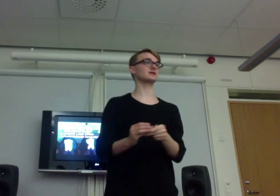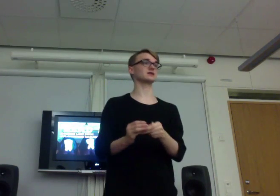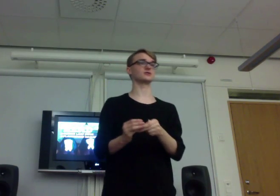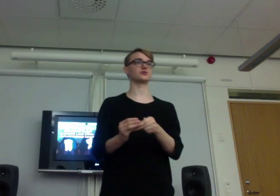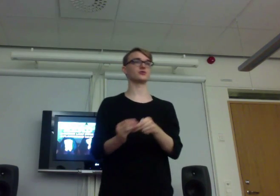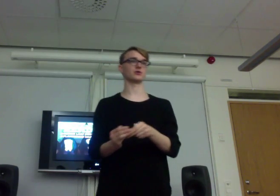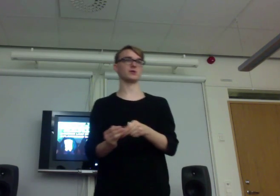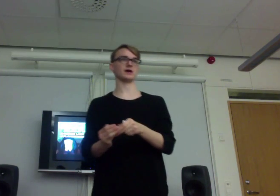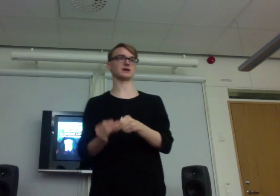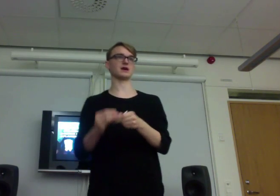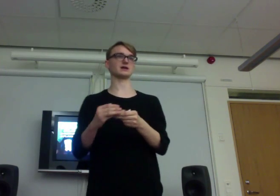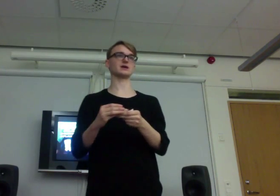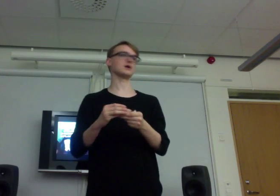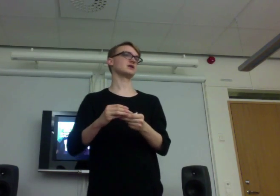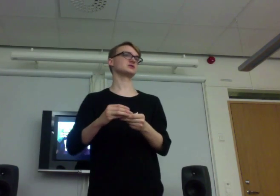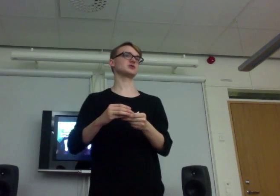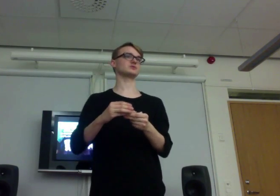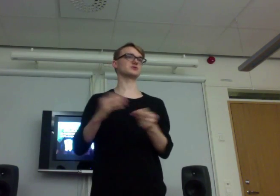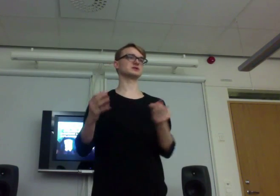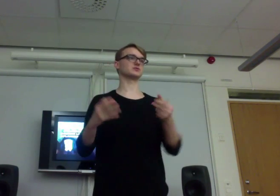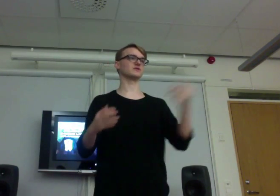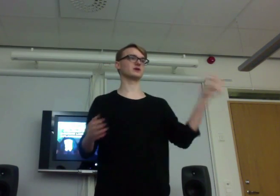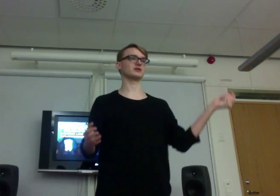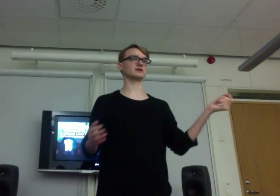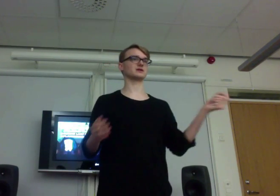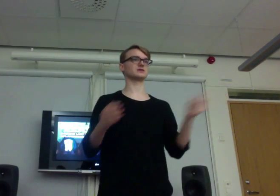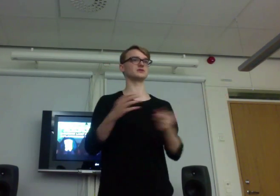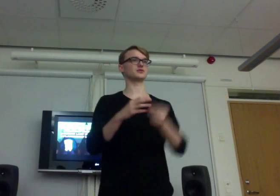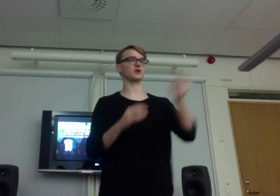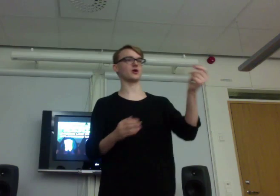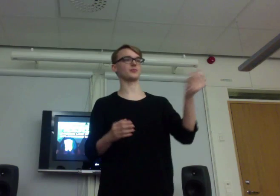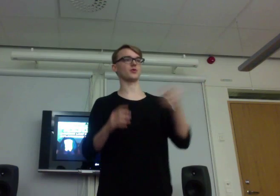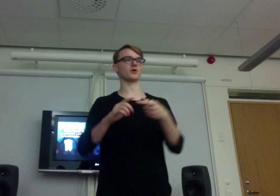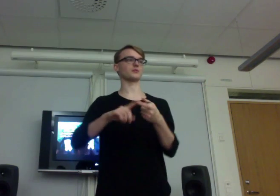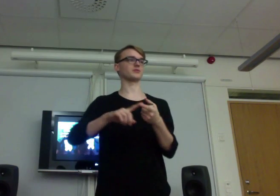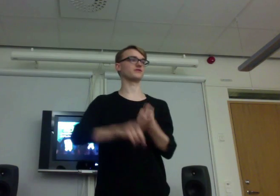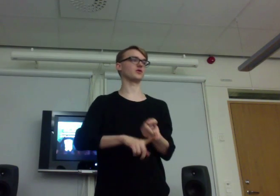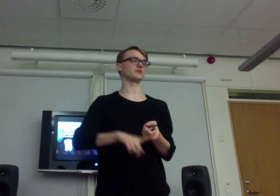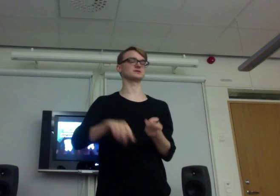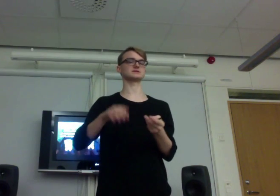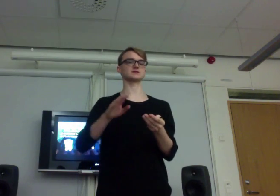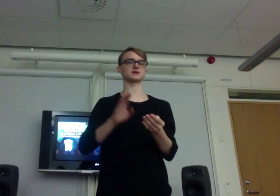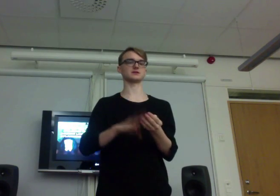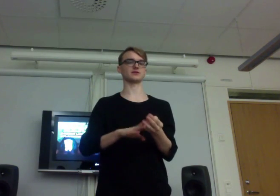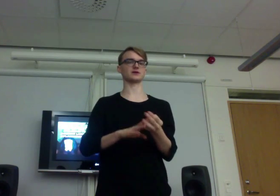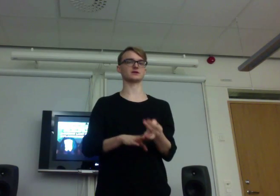to role-playing. Like some strange movie connected to LARP or performance and stuff like that.